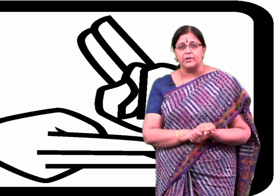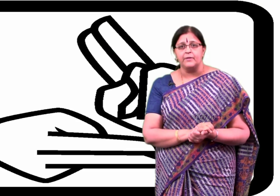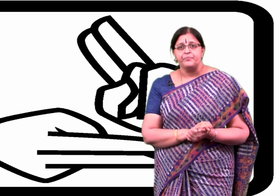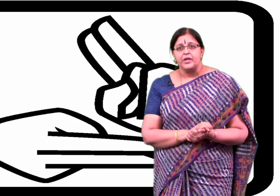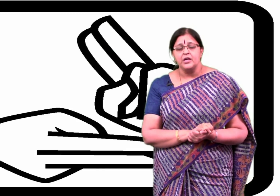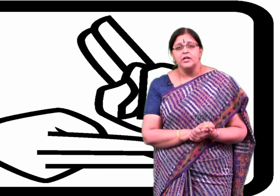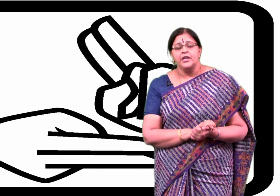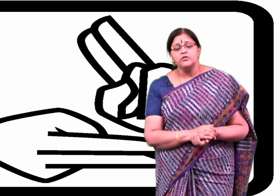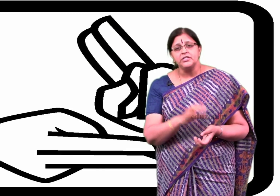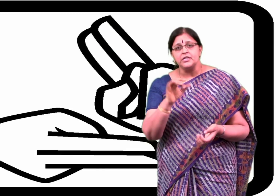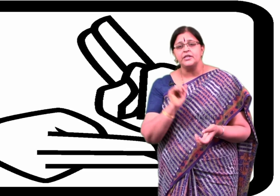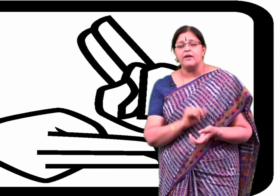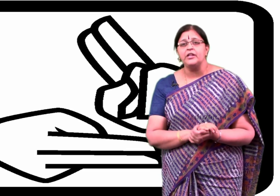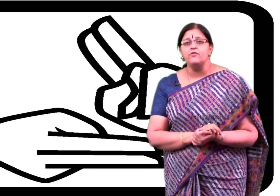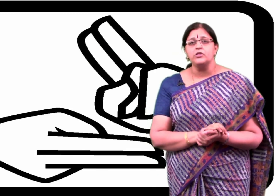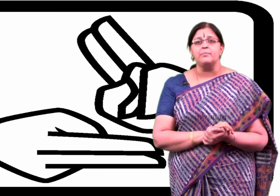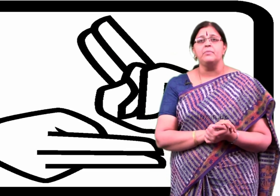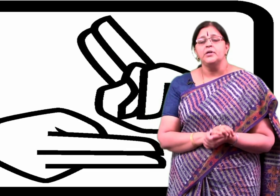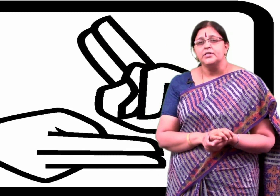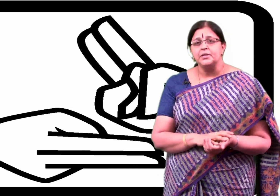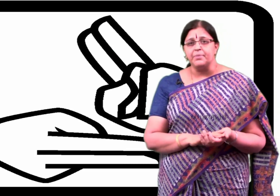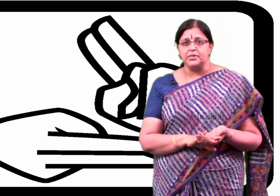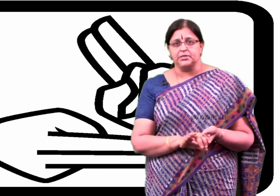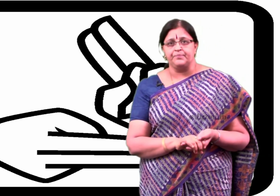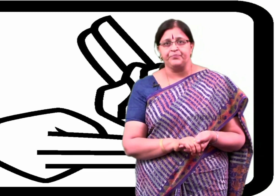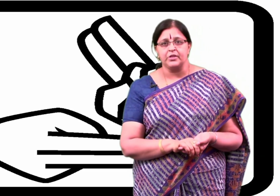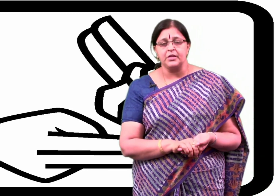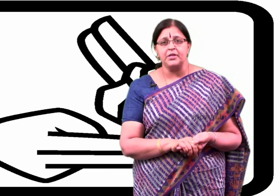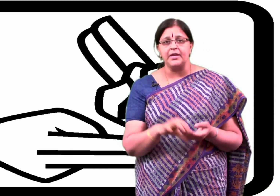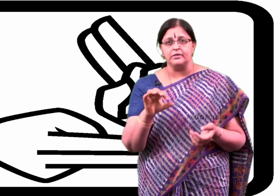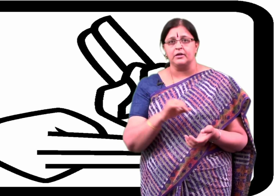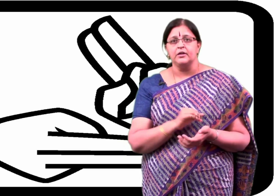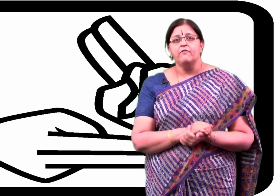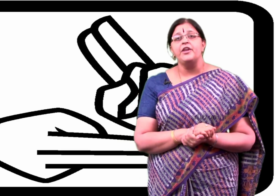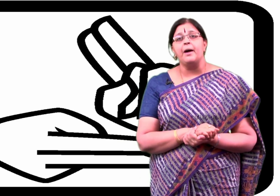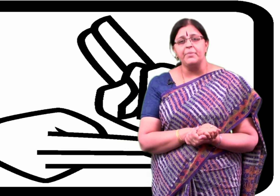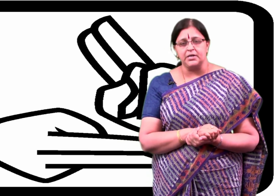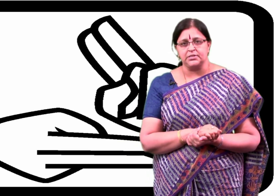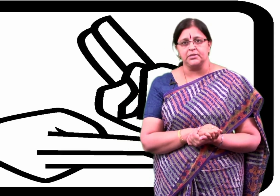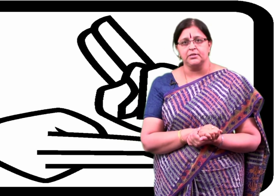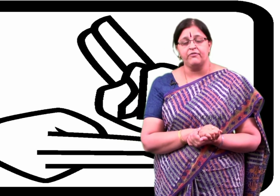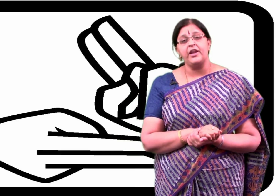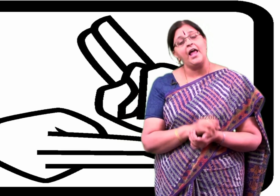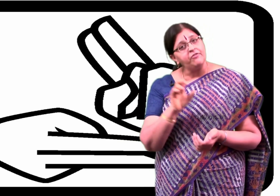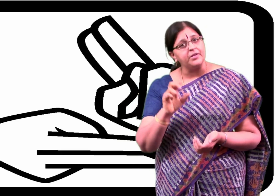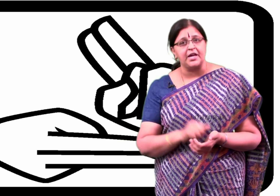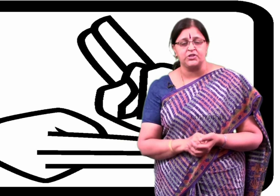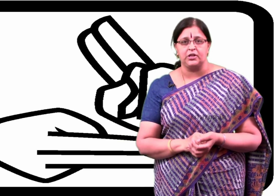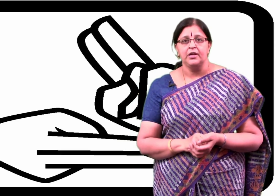symbols, now just listen I will give you some symbols, some signs, for numbers, for alphabets actually,